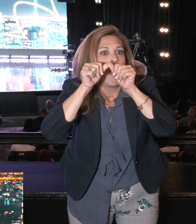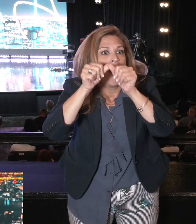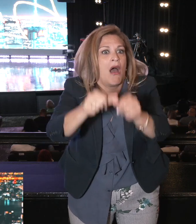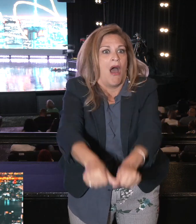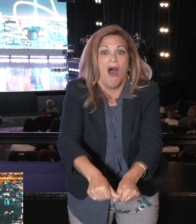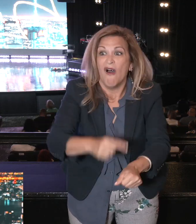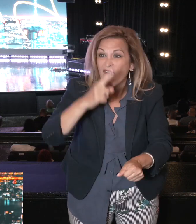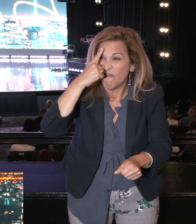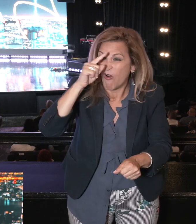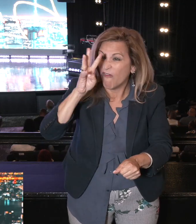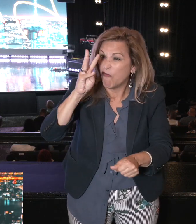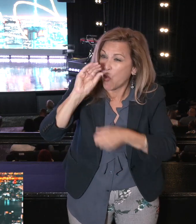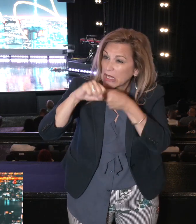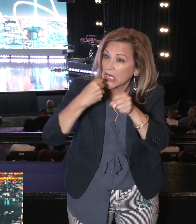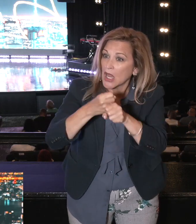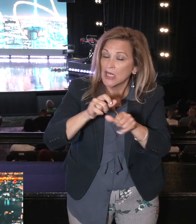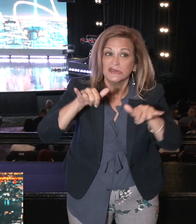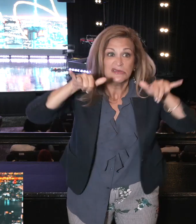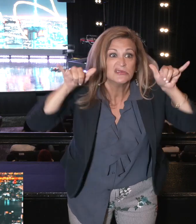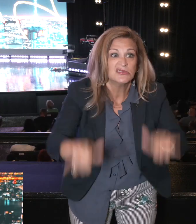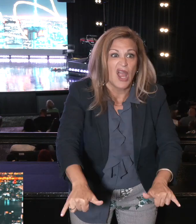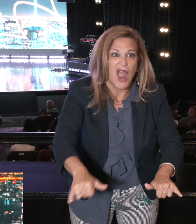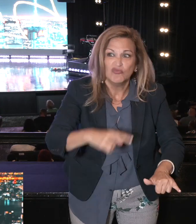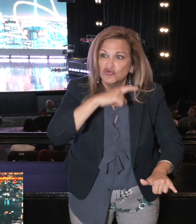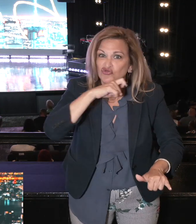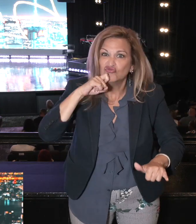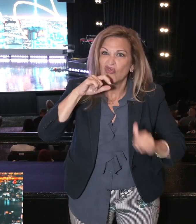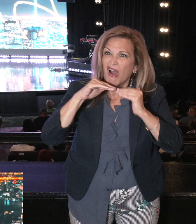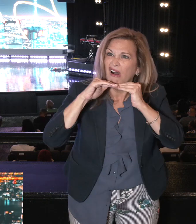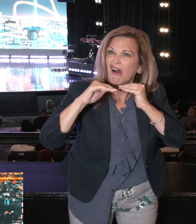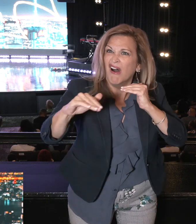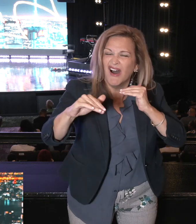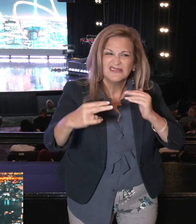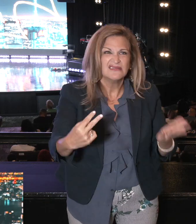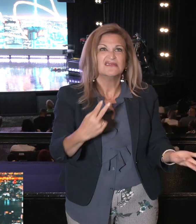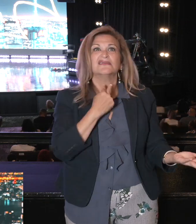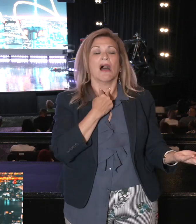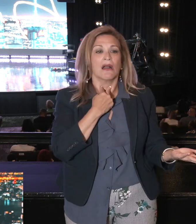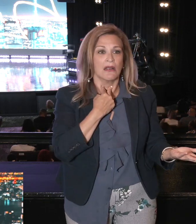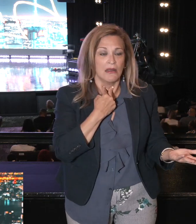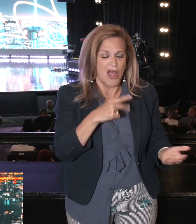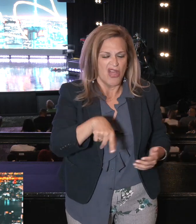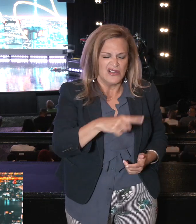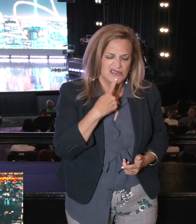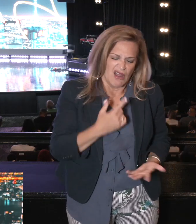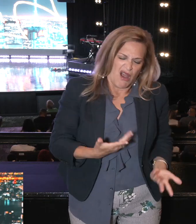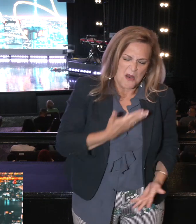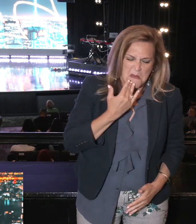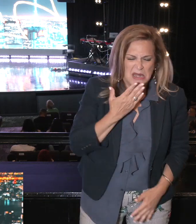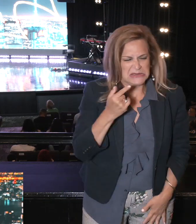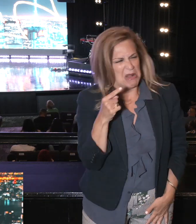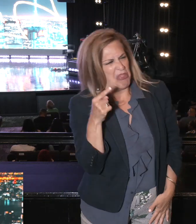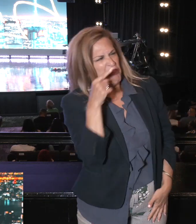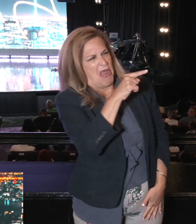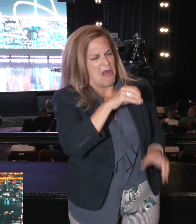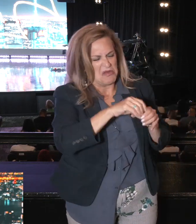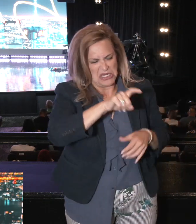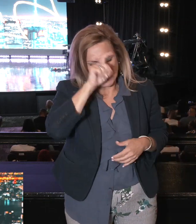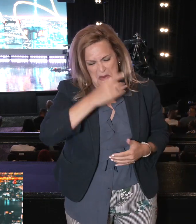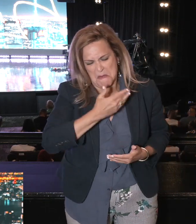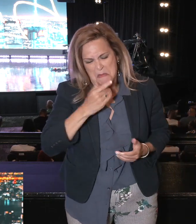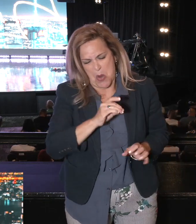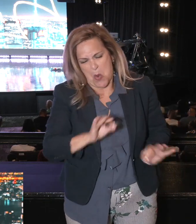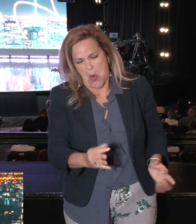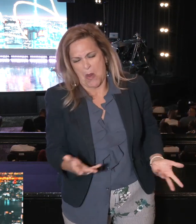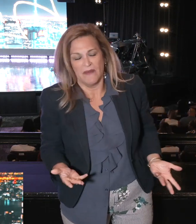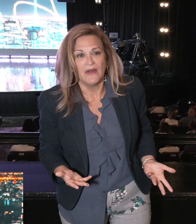I mean, they started saying things like, if we only would have died in Egypt. If only would I have, whatever, you can fill in the blank. Be careful